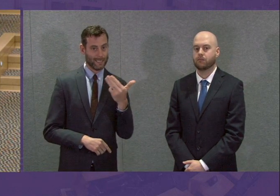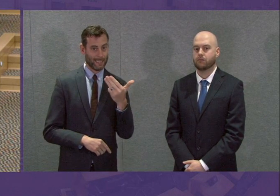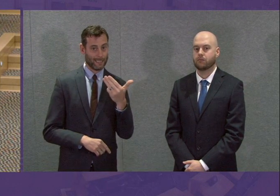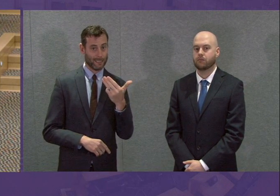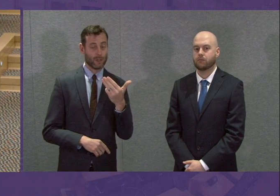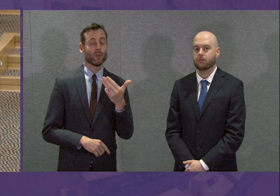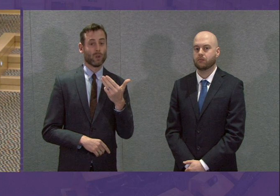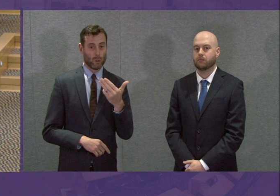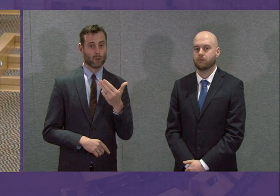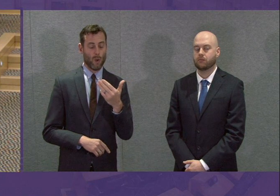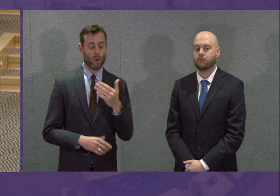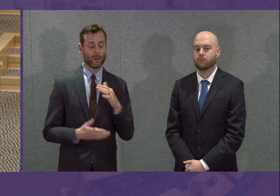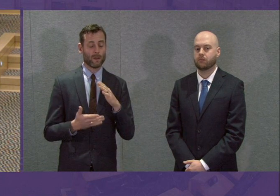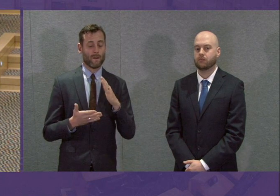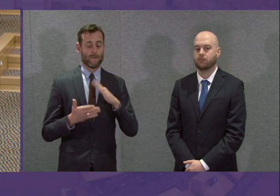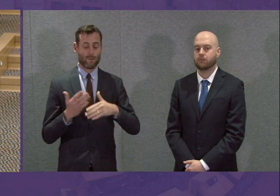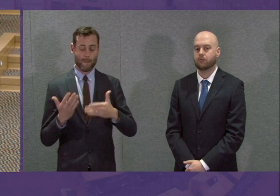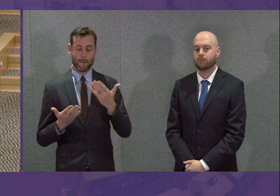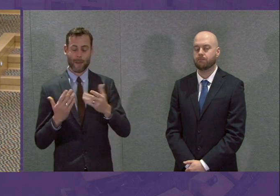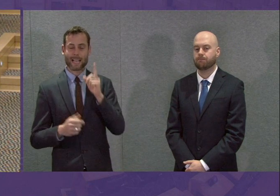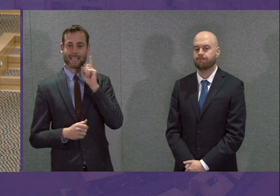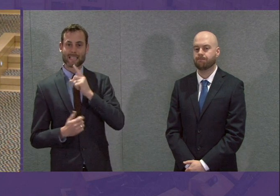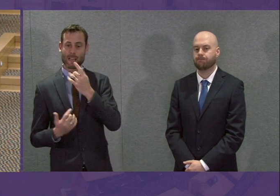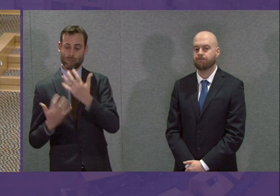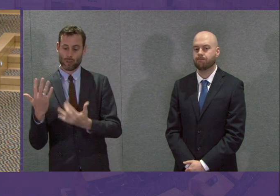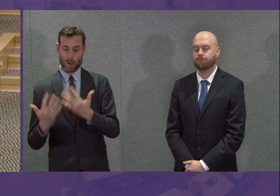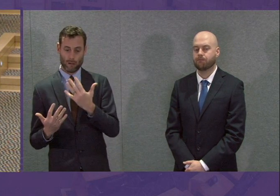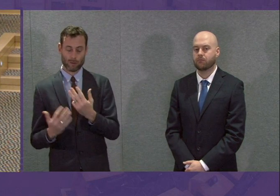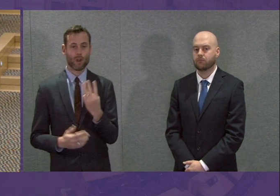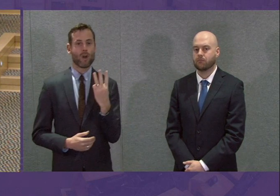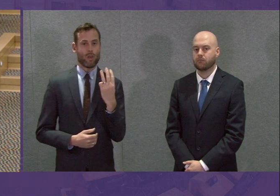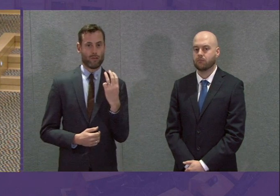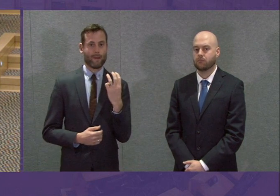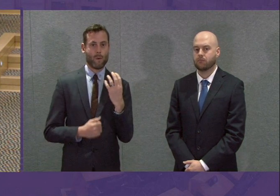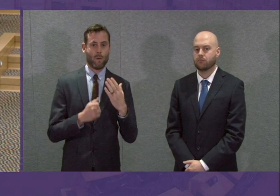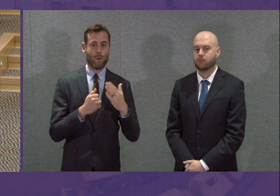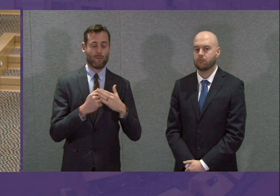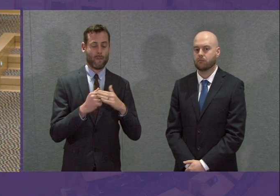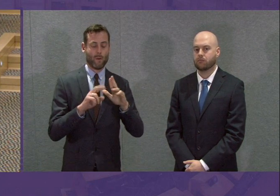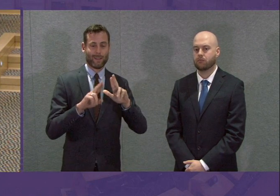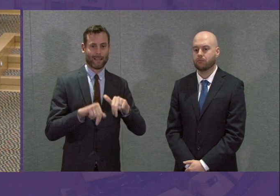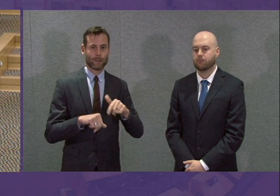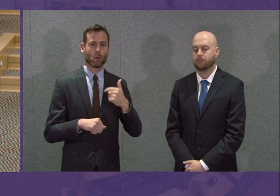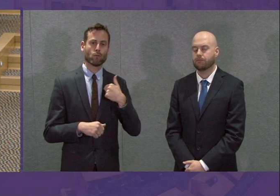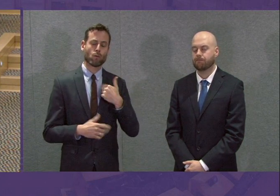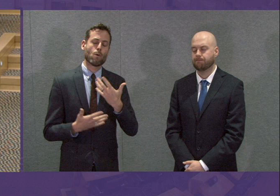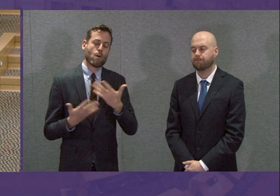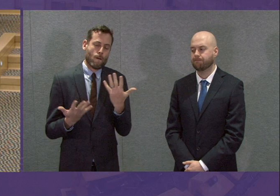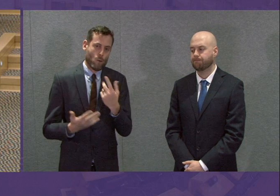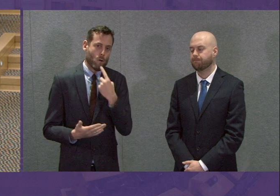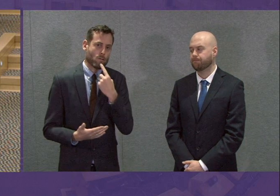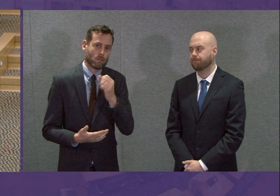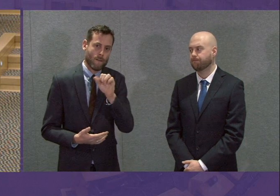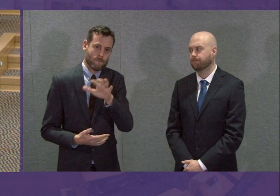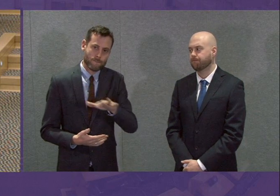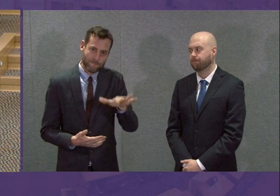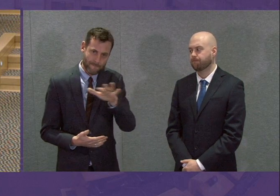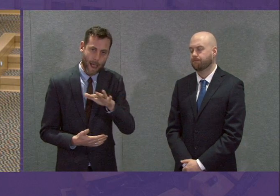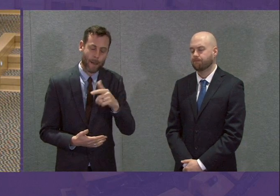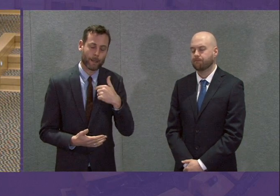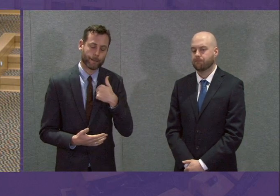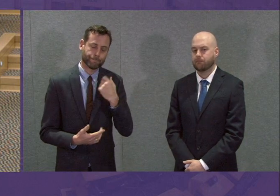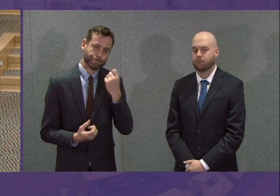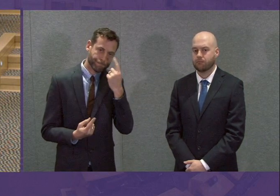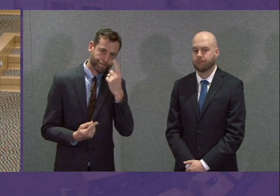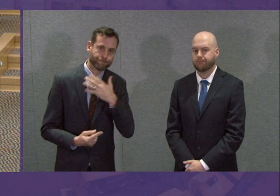want to put on record my thoughts to their loved ones at this incredibly painful time for them. Turn into the issue of testing, and